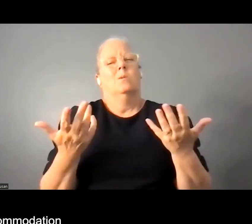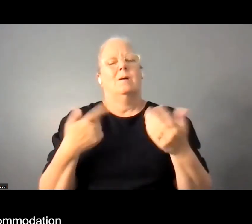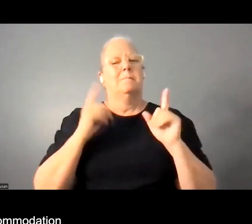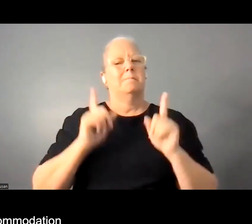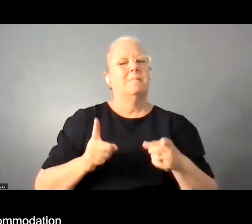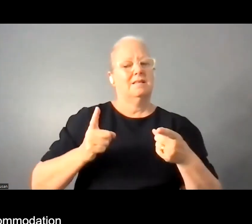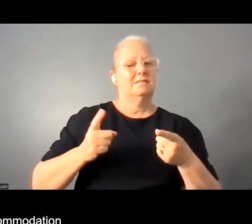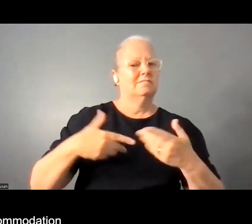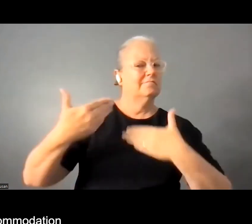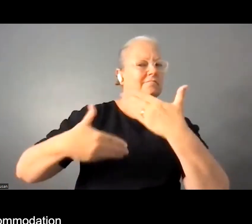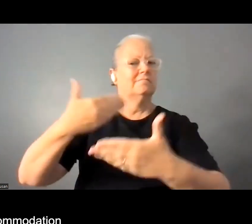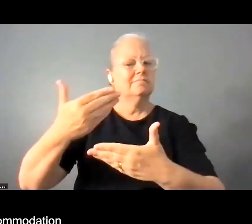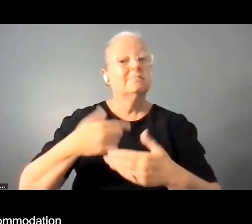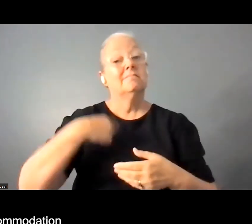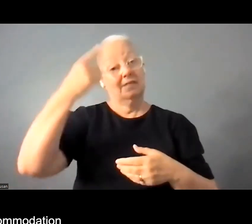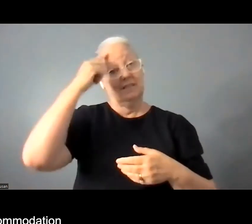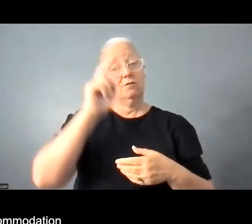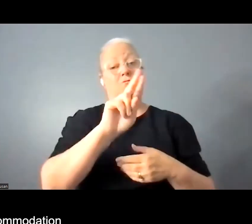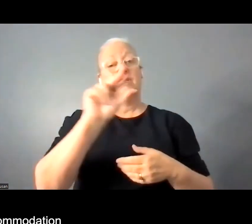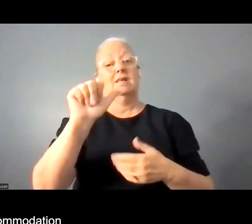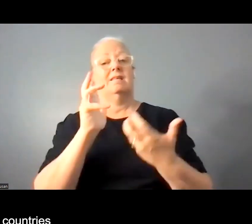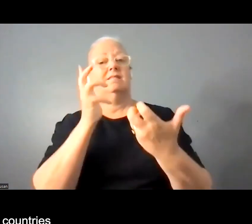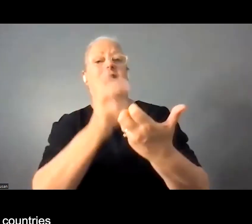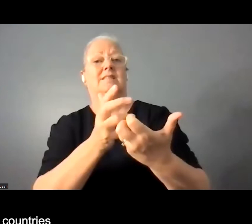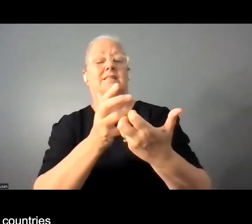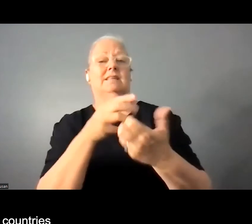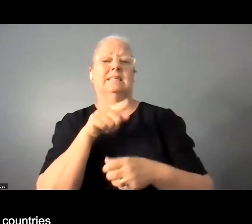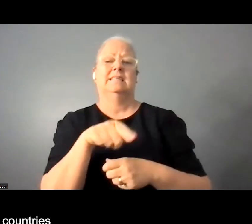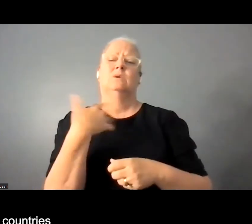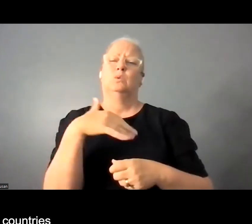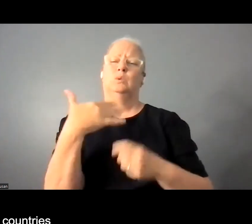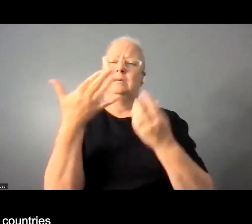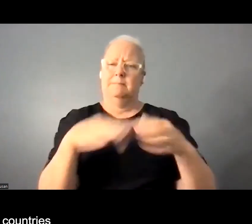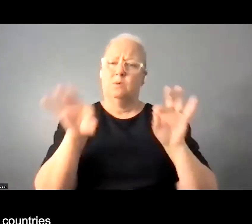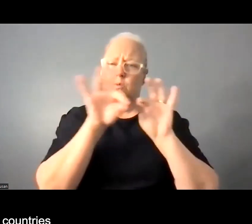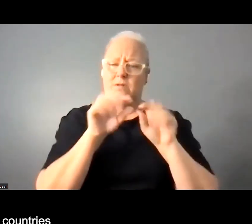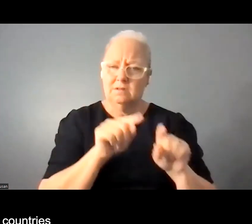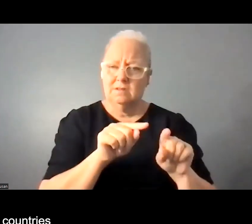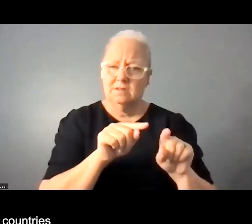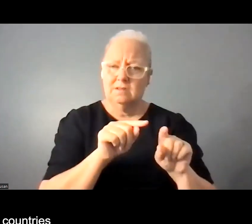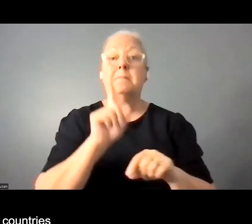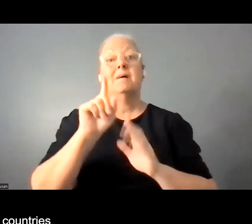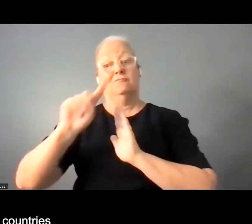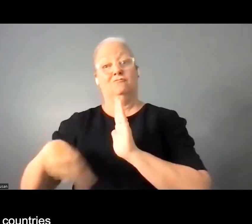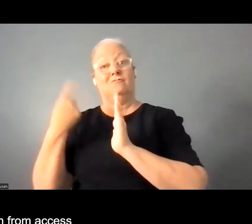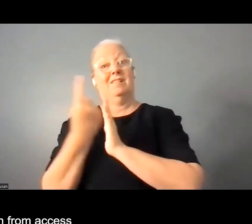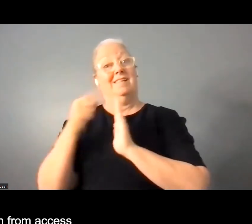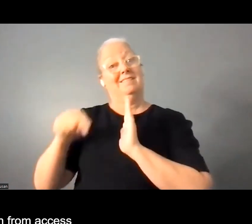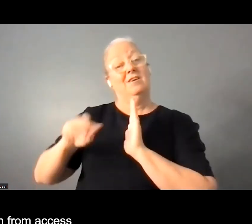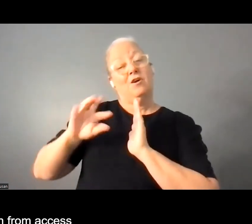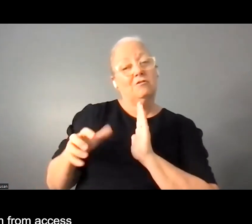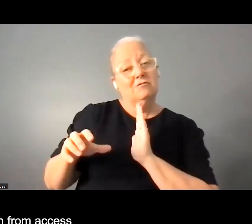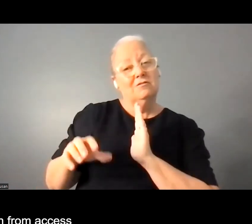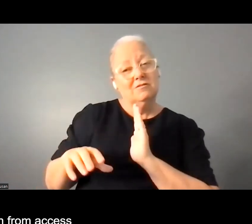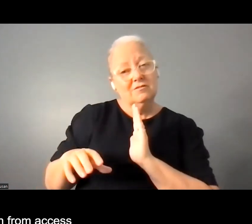reasonable accommodation is very important here okay but the problem is in in countries like sri lanka this notion of undue costs